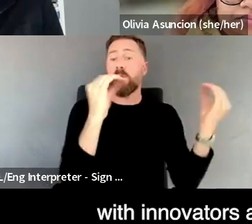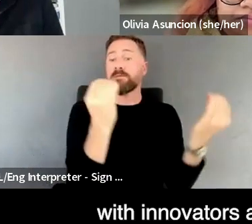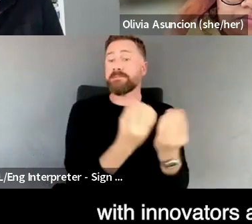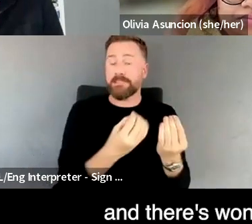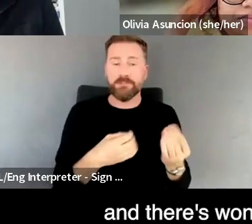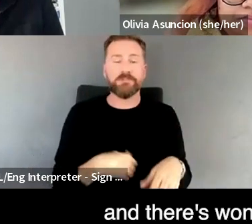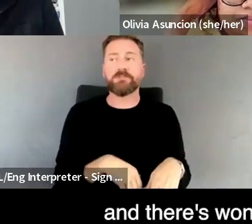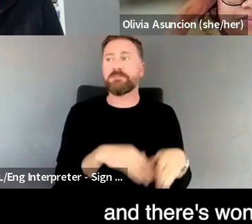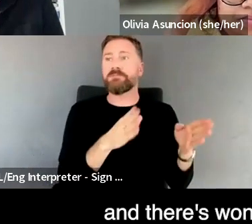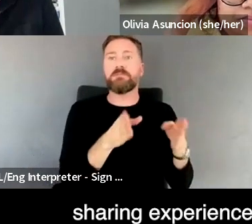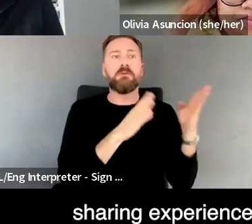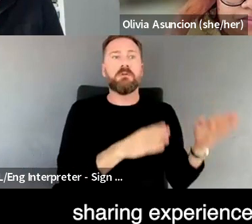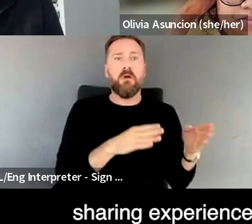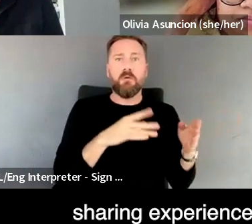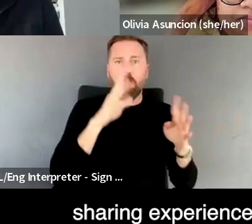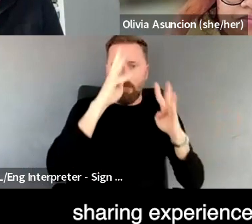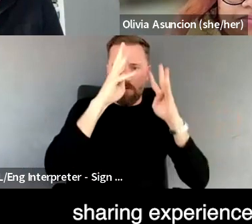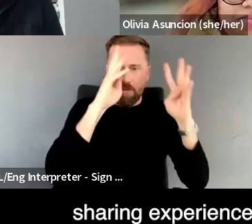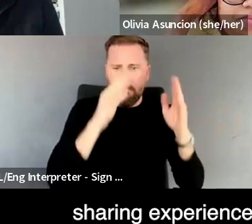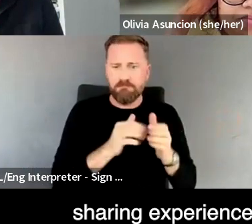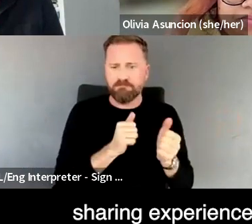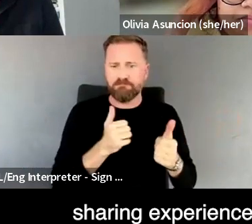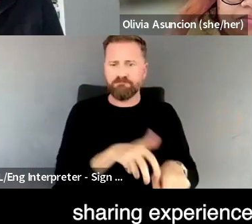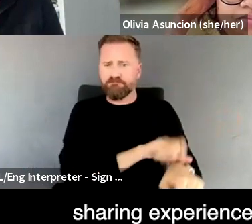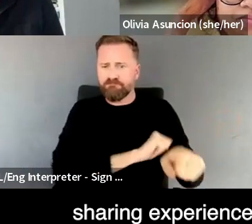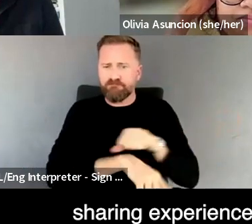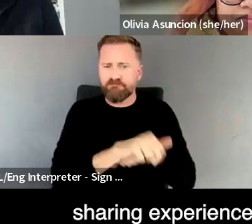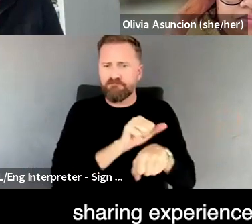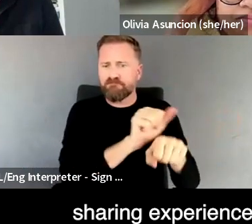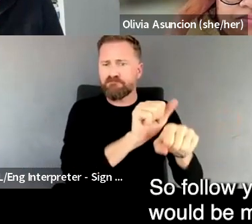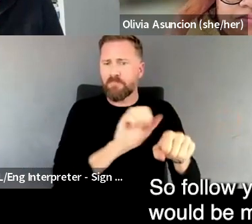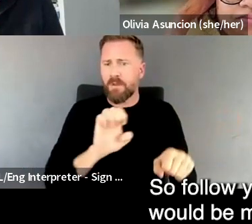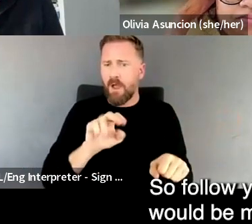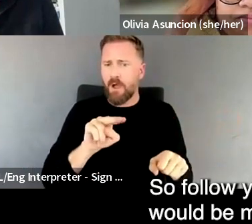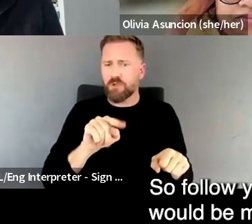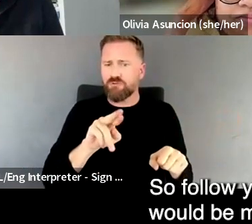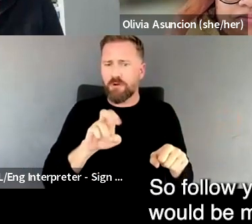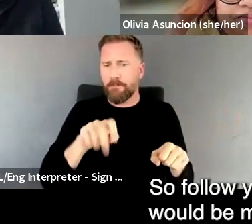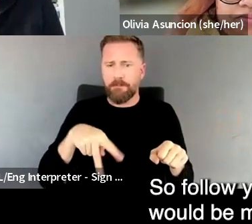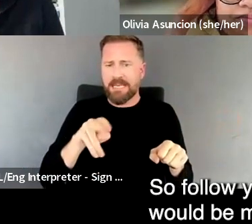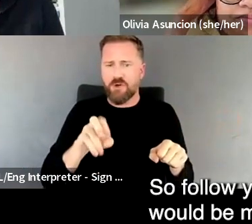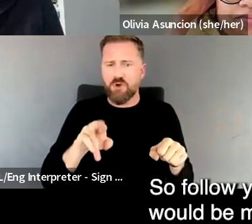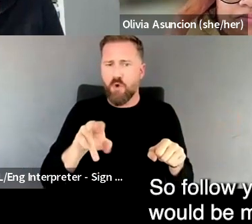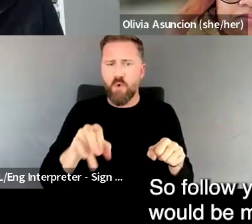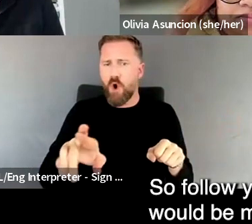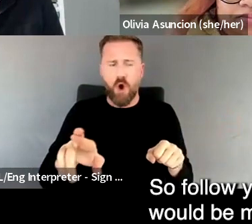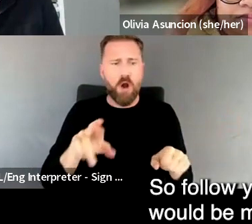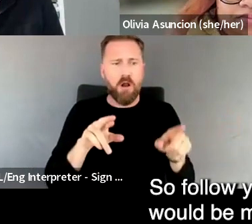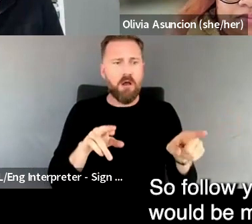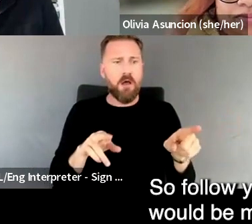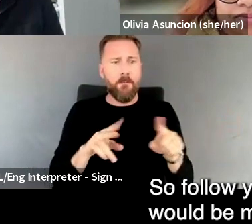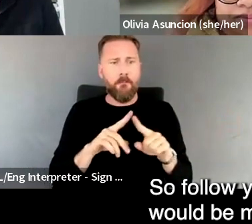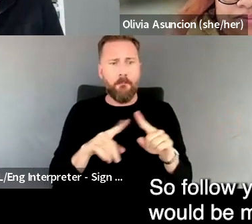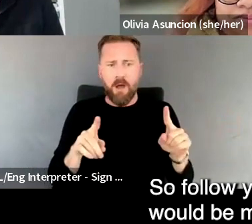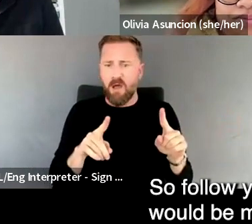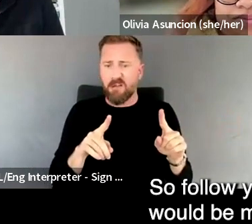entrepreneurs, and there's wonderful individuals sharing experiences and sharing ideas. So, um, follow